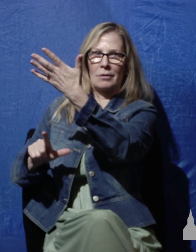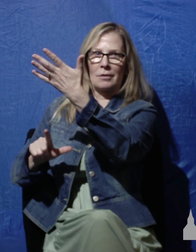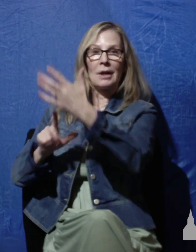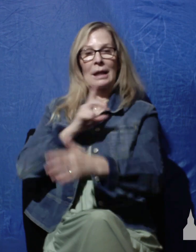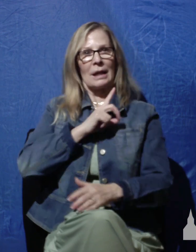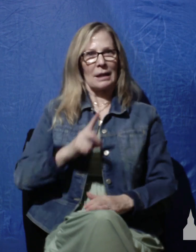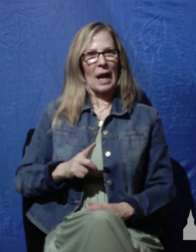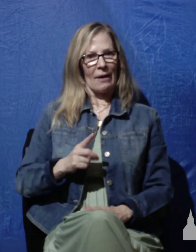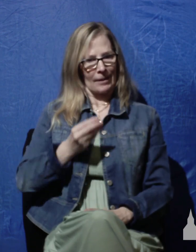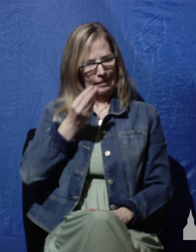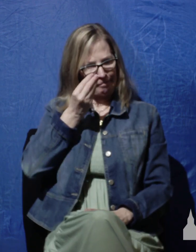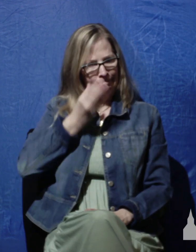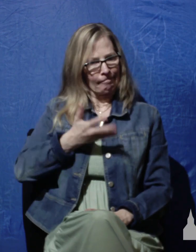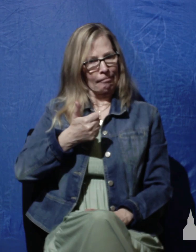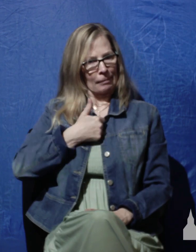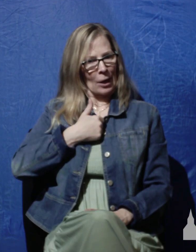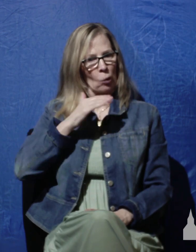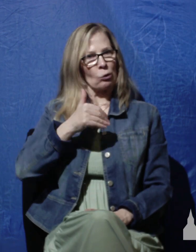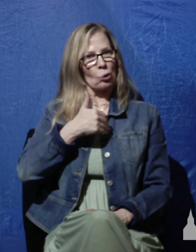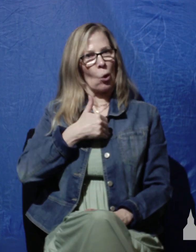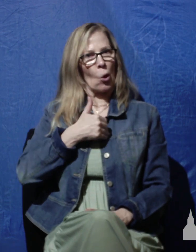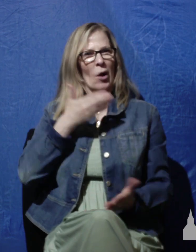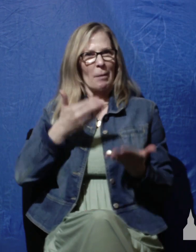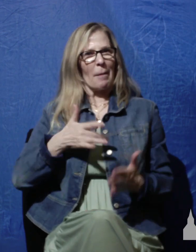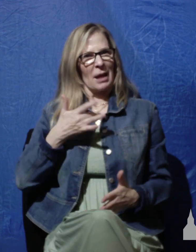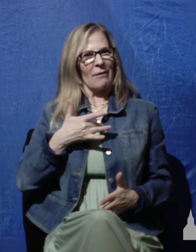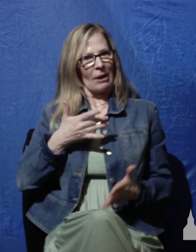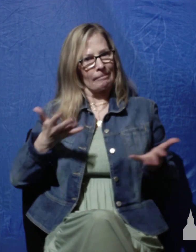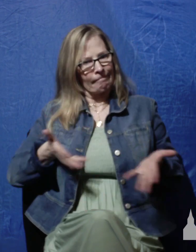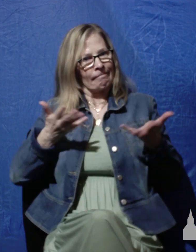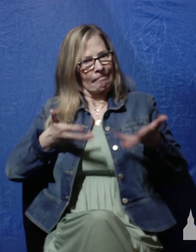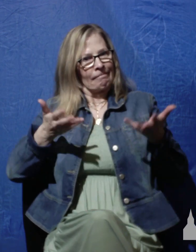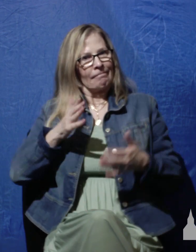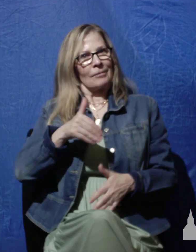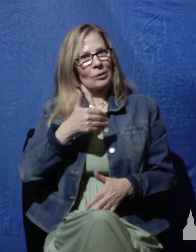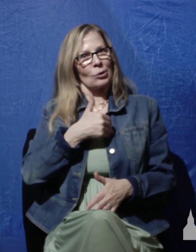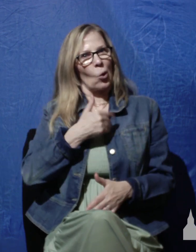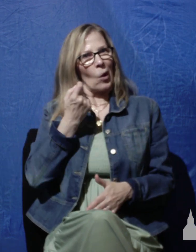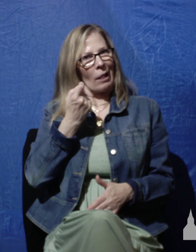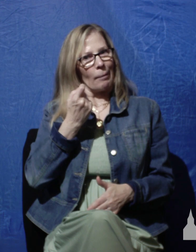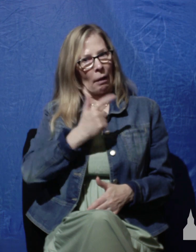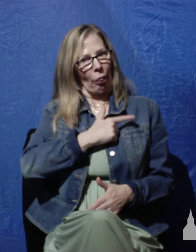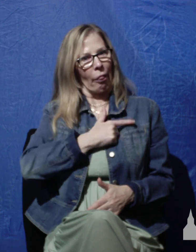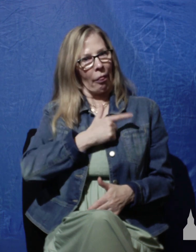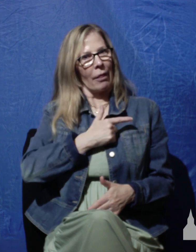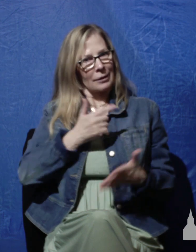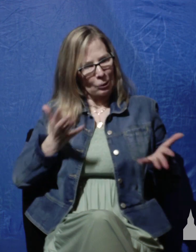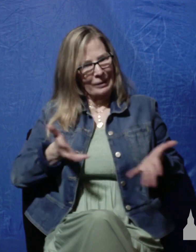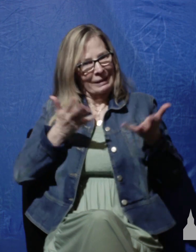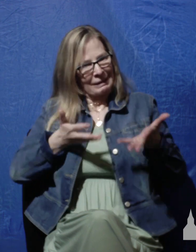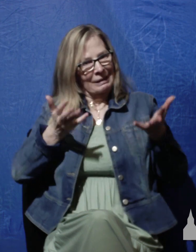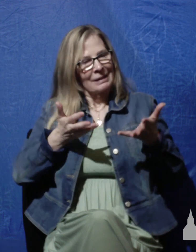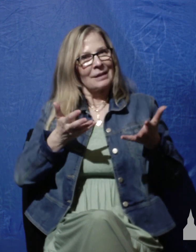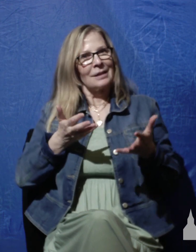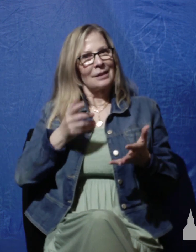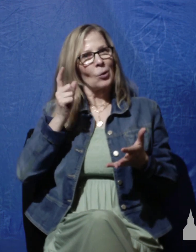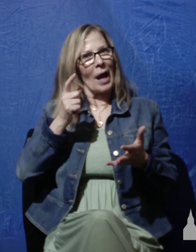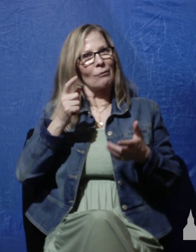probably because it was a little sluggish, to get going, to start praising the Lord. In other words, he has to rouse himself